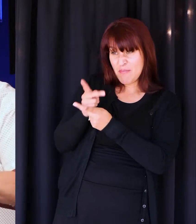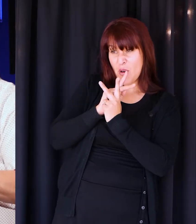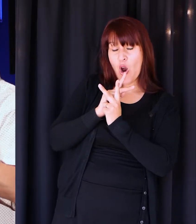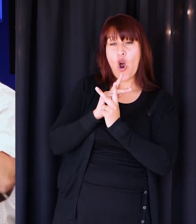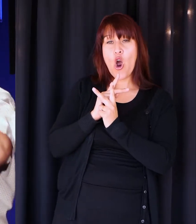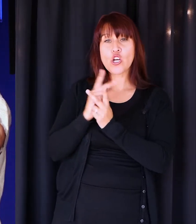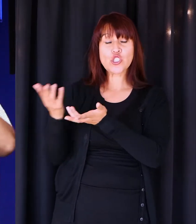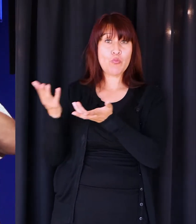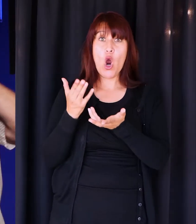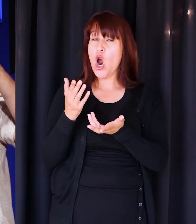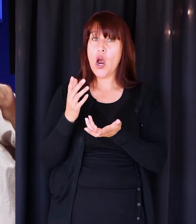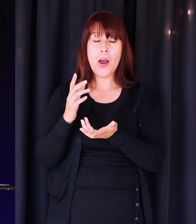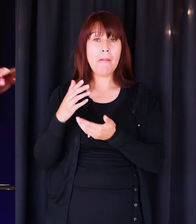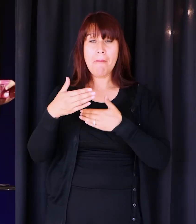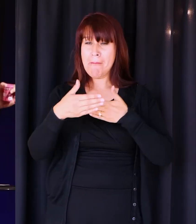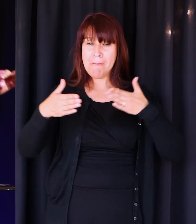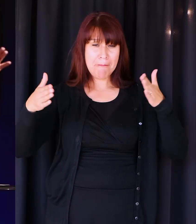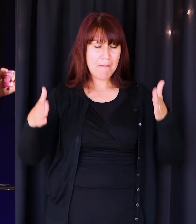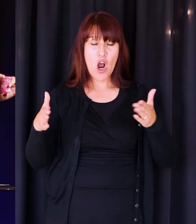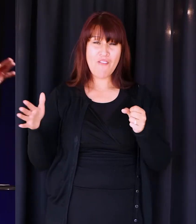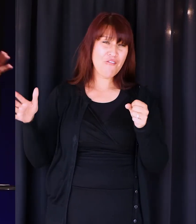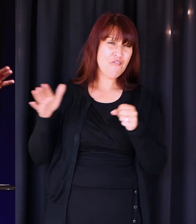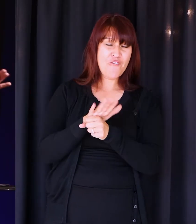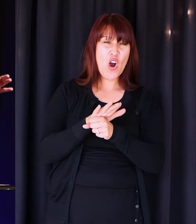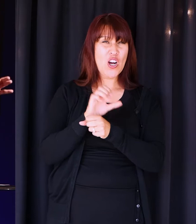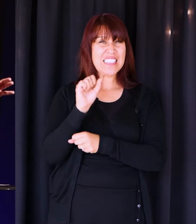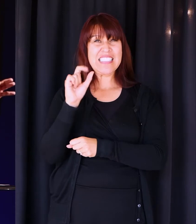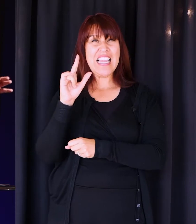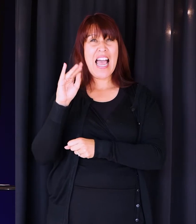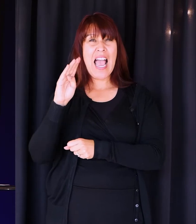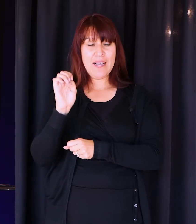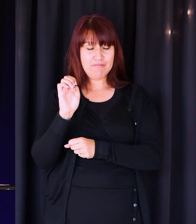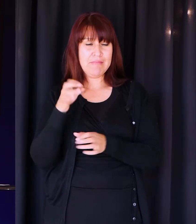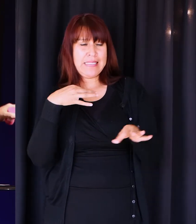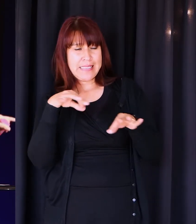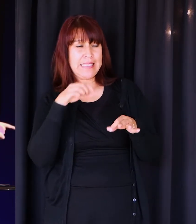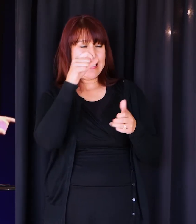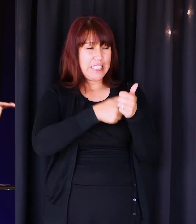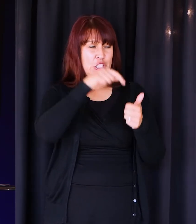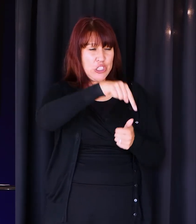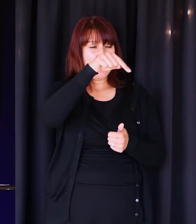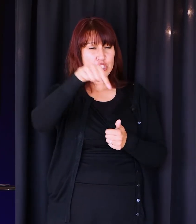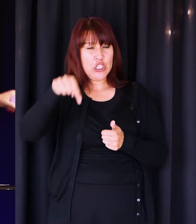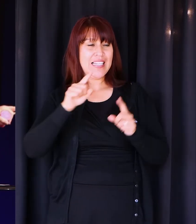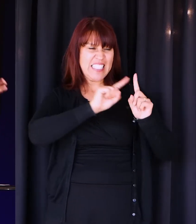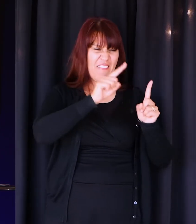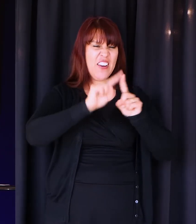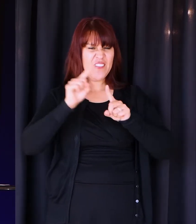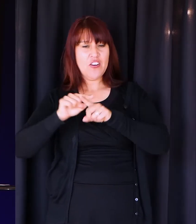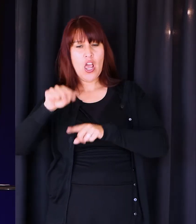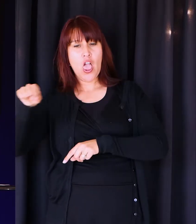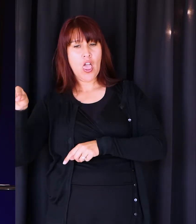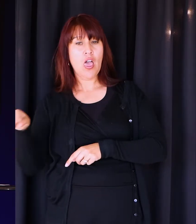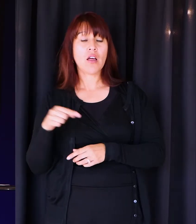slime. She brought, I mean, a box load of slime out of her room and told me about every one of them and why they're different. I